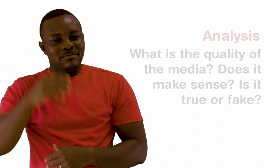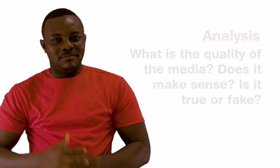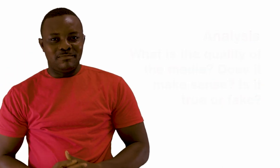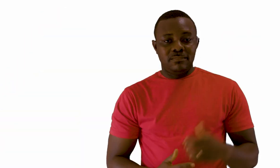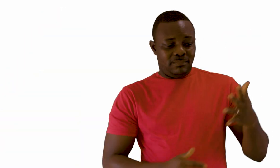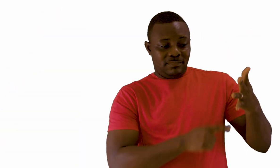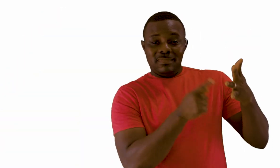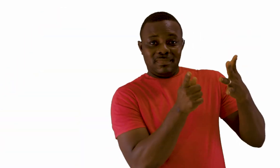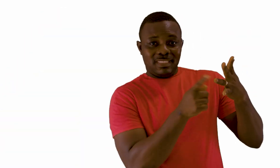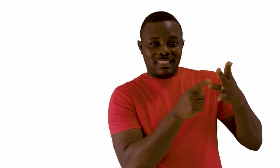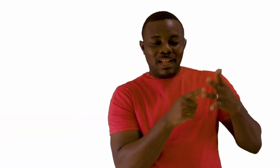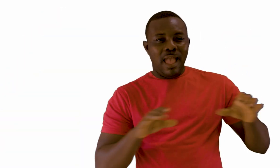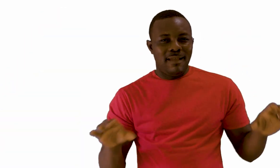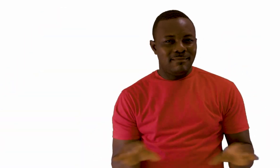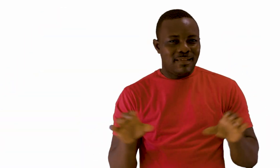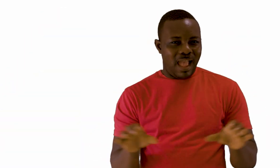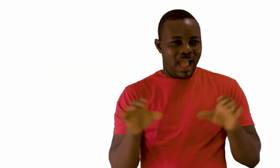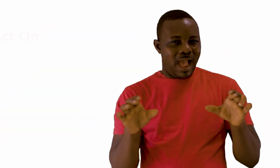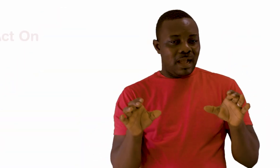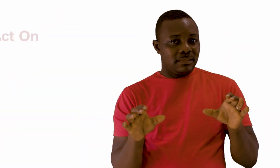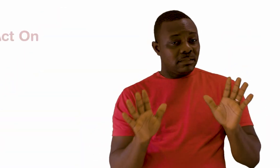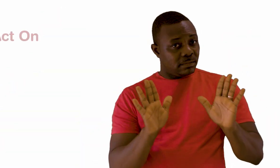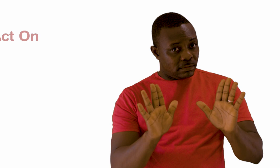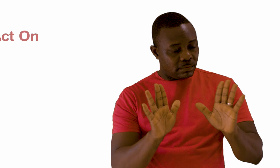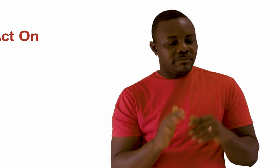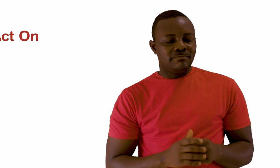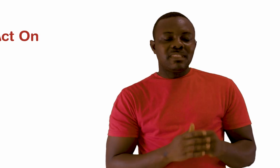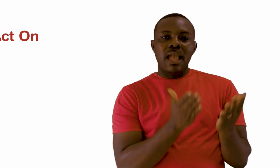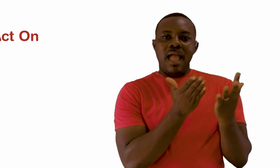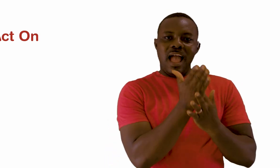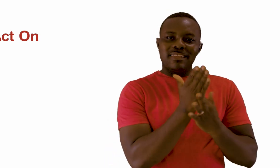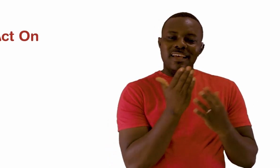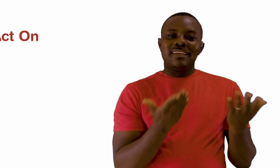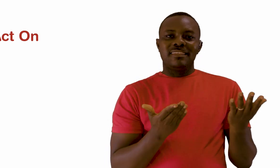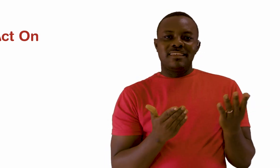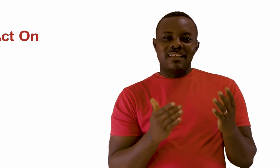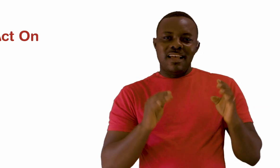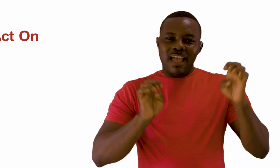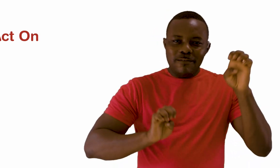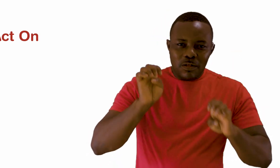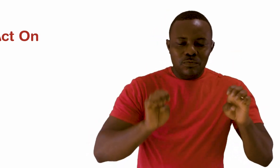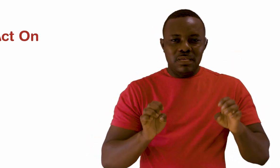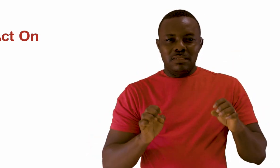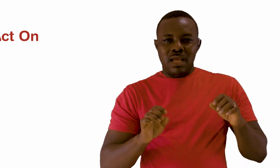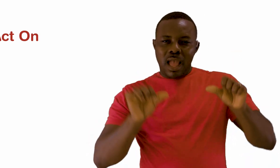We will move on to discuss the word ACT. So far, we have looked into how we can access, evaluate, and